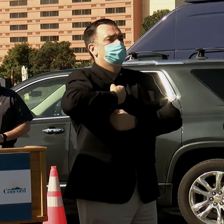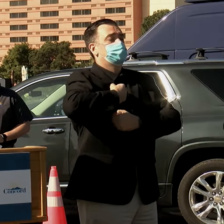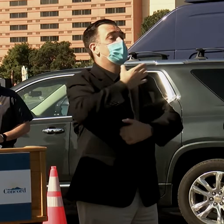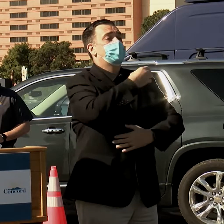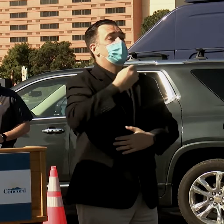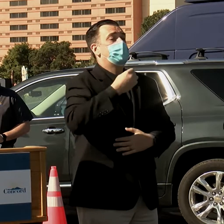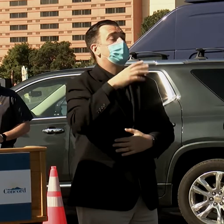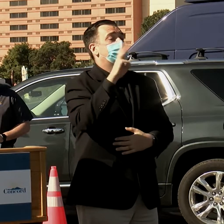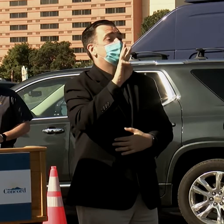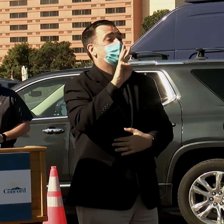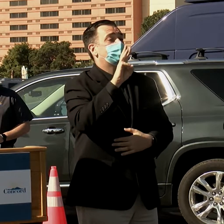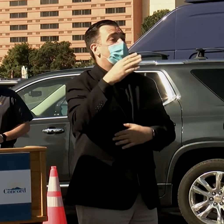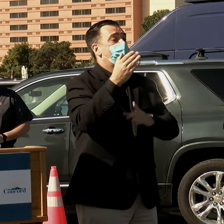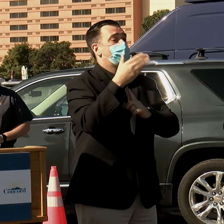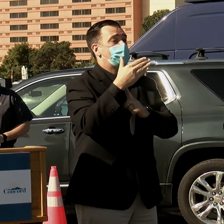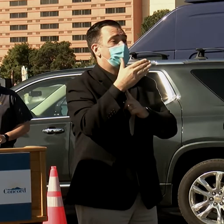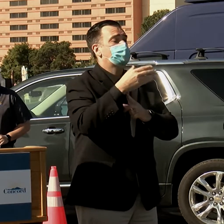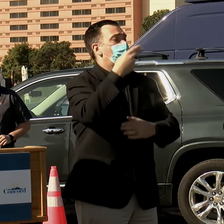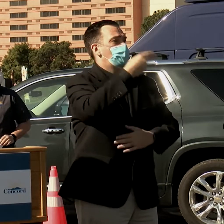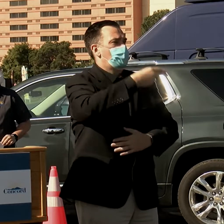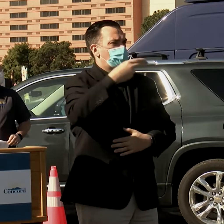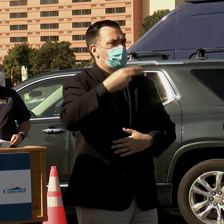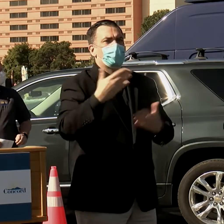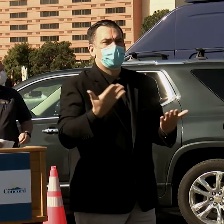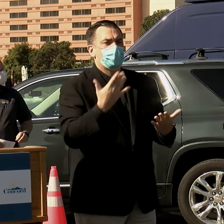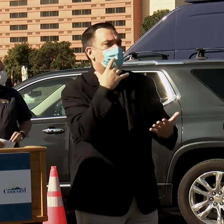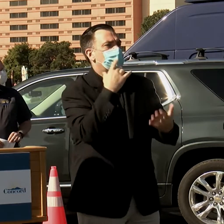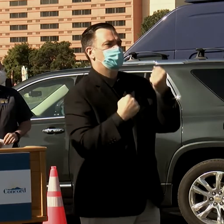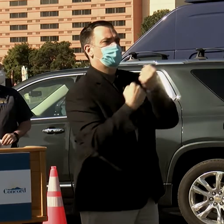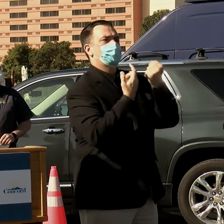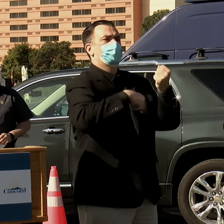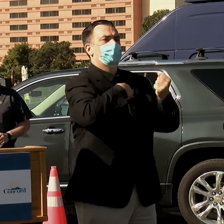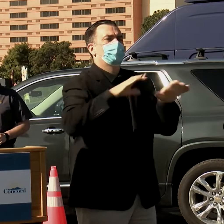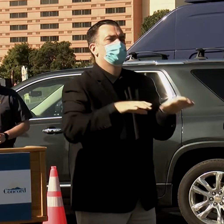Flags Hurricane Harbor for the support that they are offering.